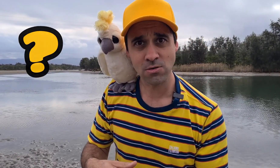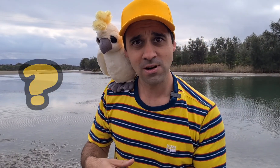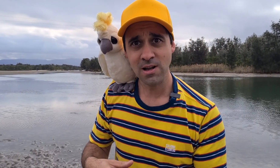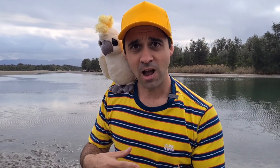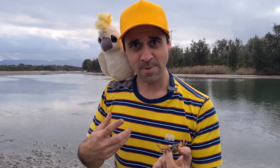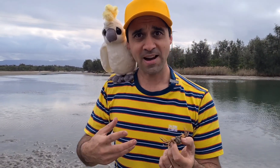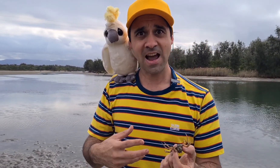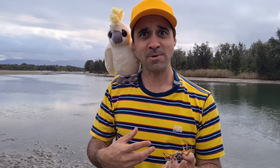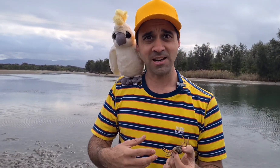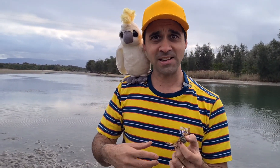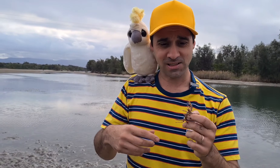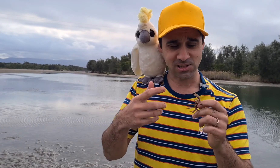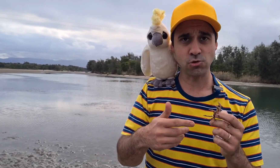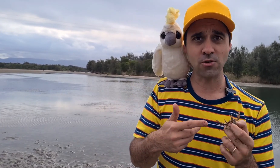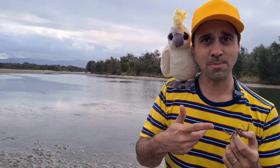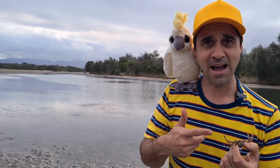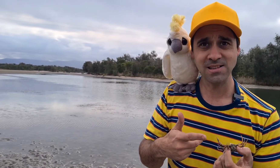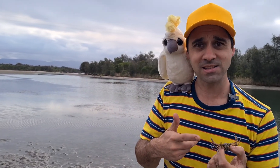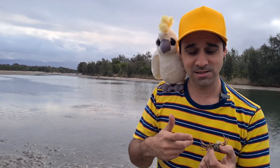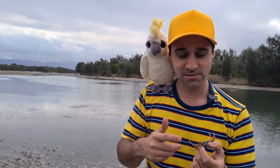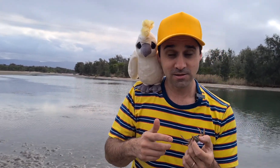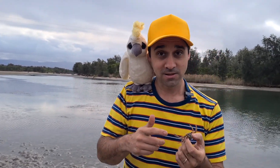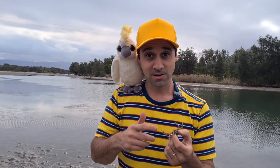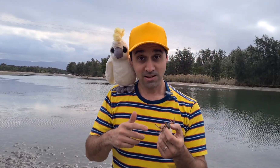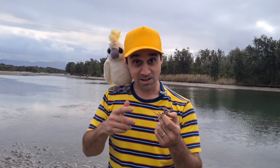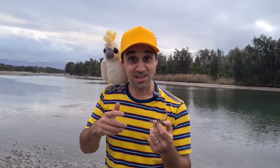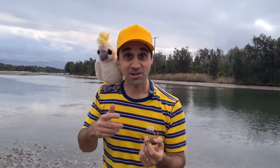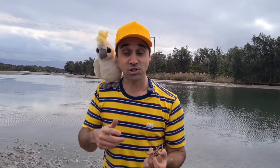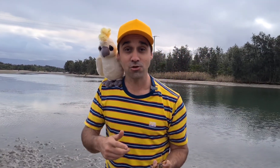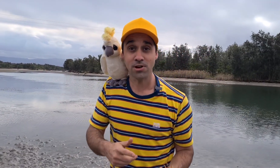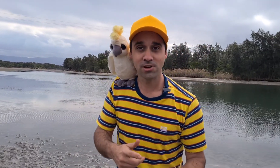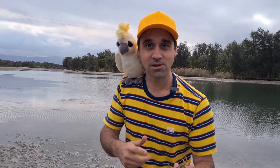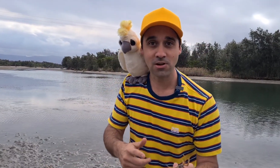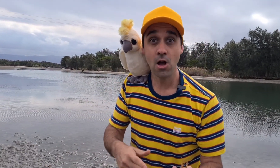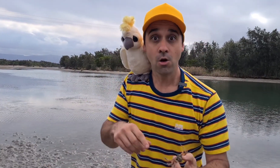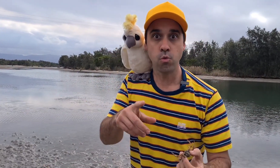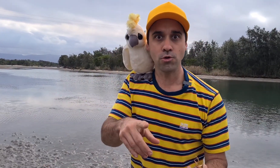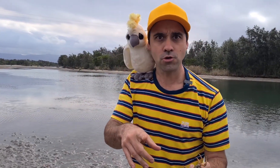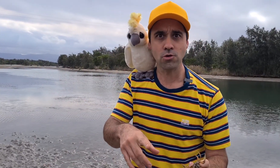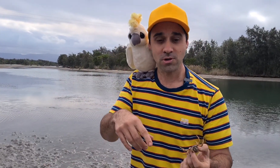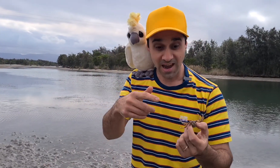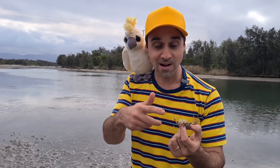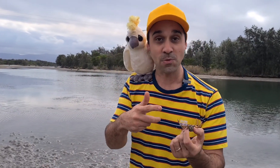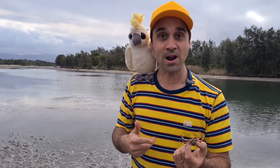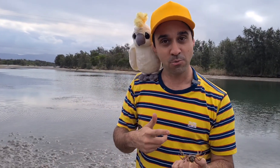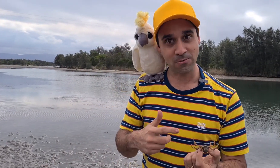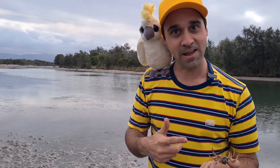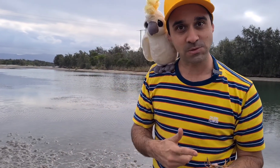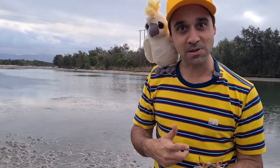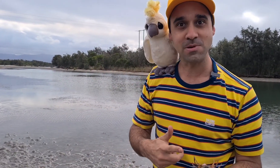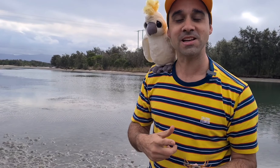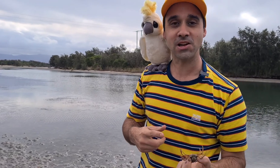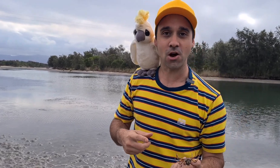about how many legs a soldier crab has? You think I should? Will you count the number of legs with me as I go?